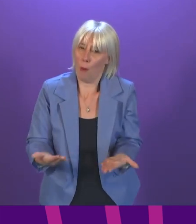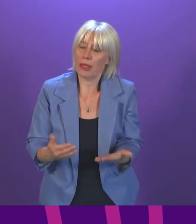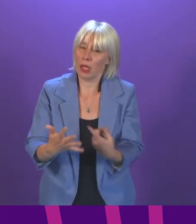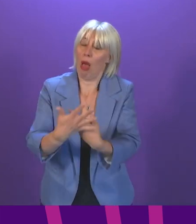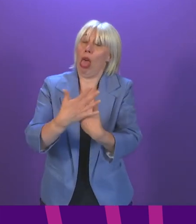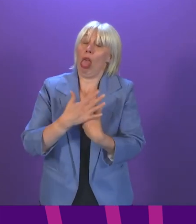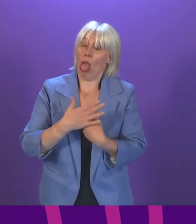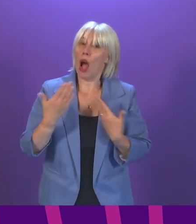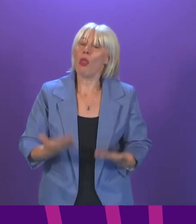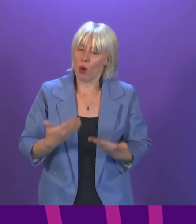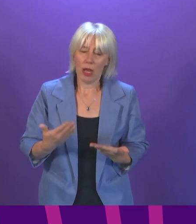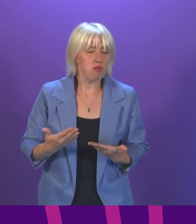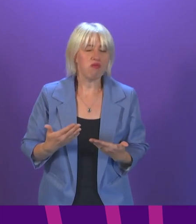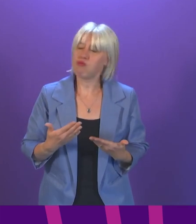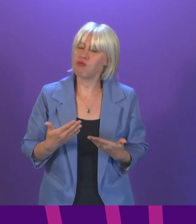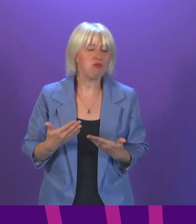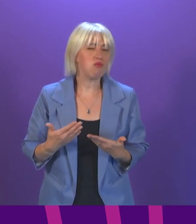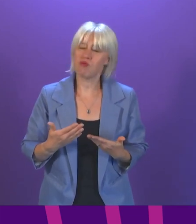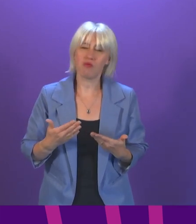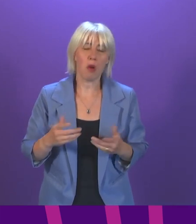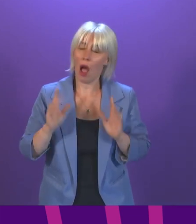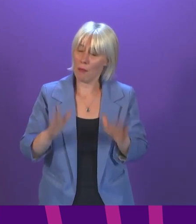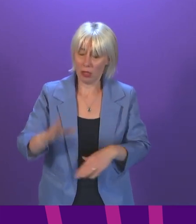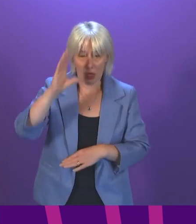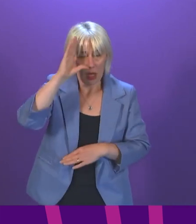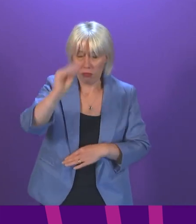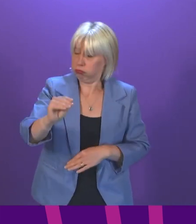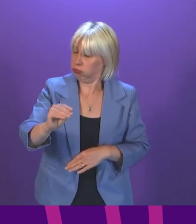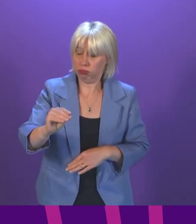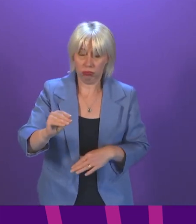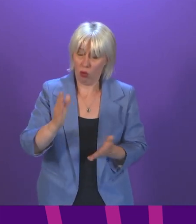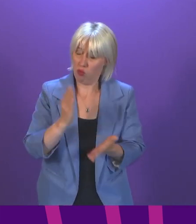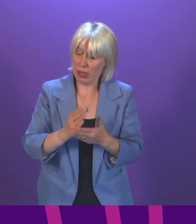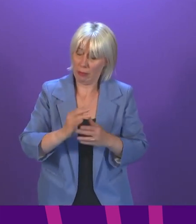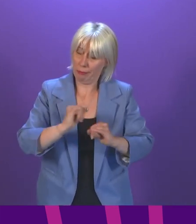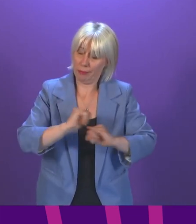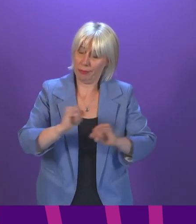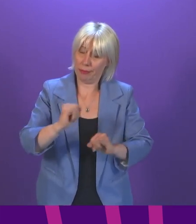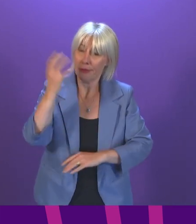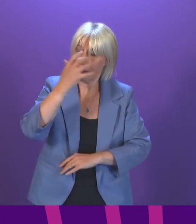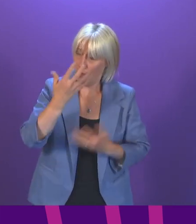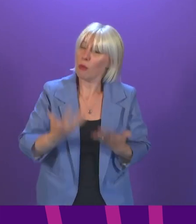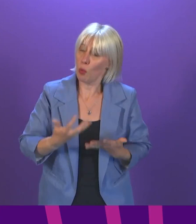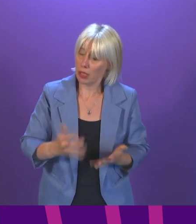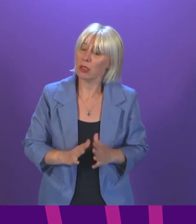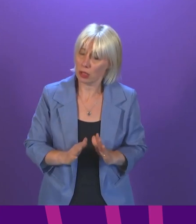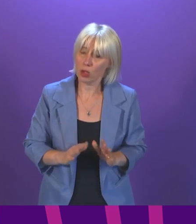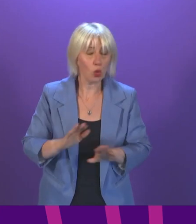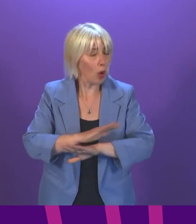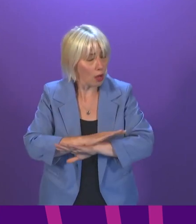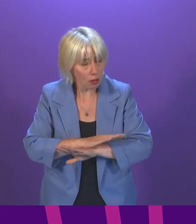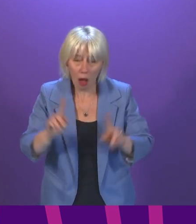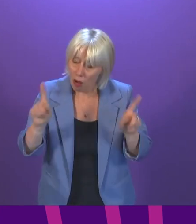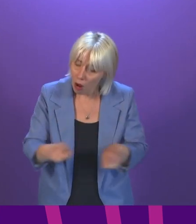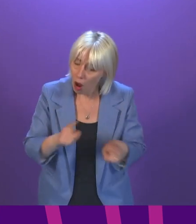is already dealing with in this point, simply cannot be overstated, is already very severe. So we cannot, we must not